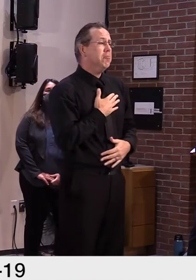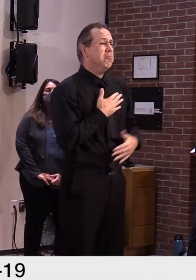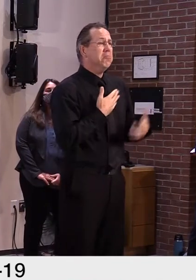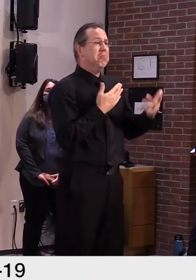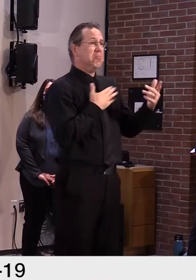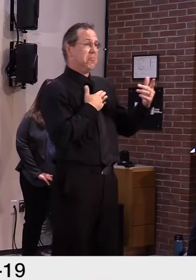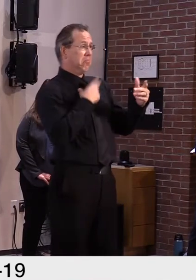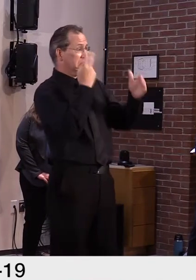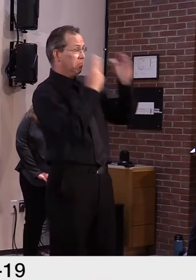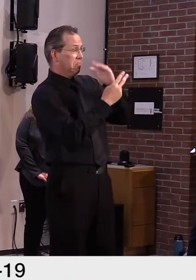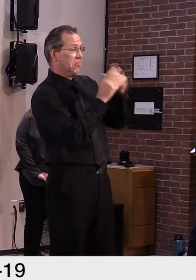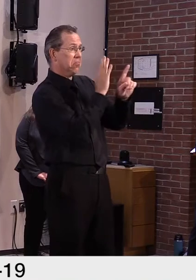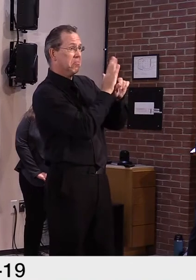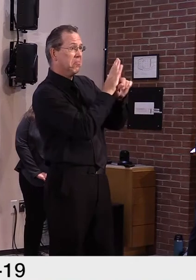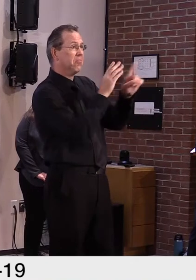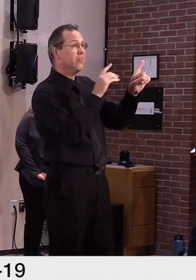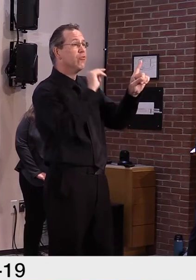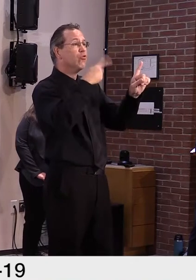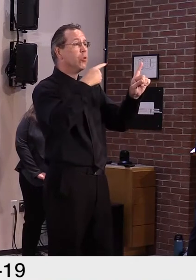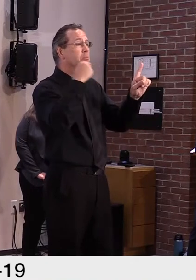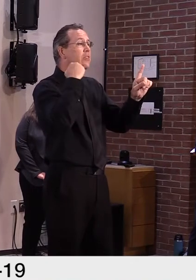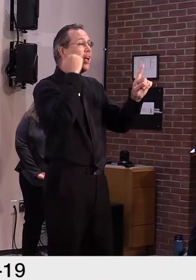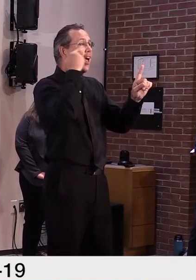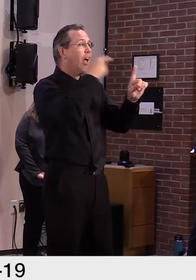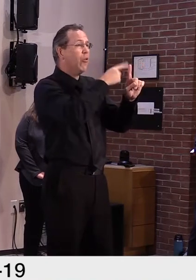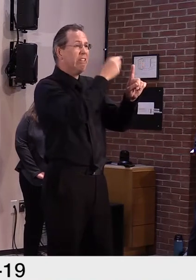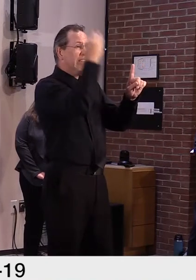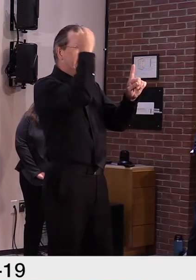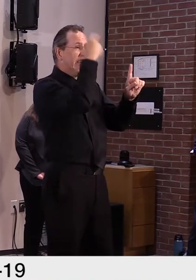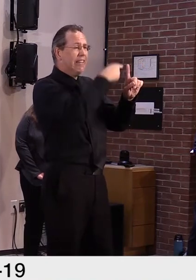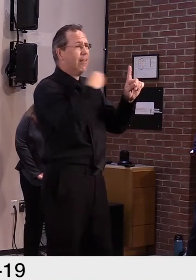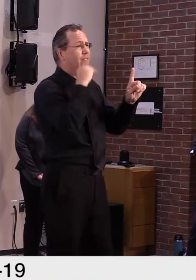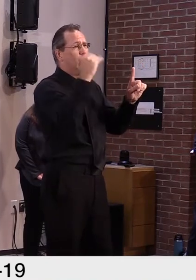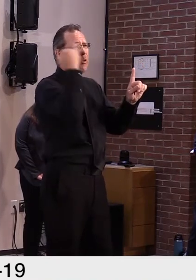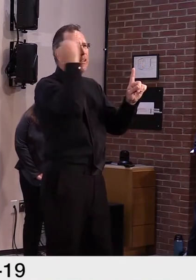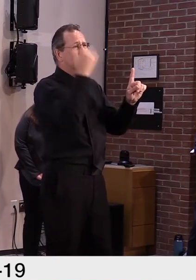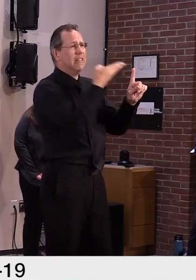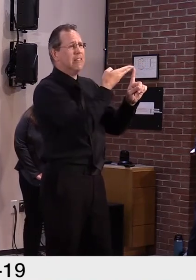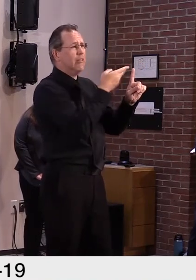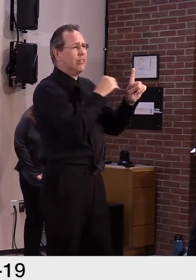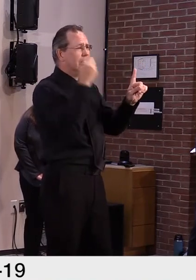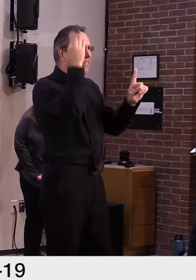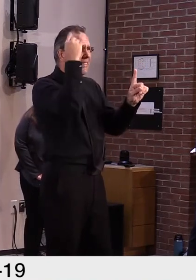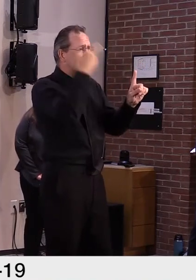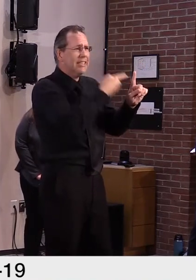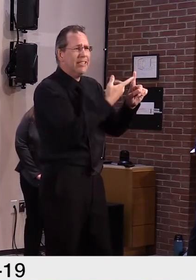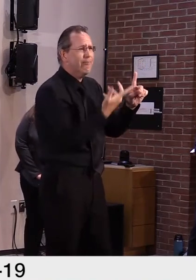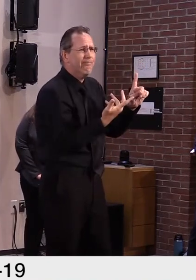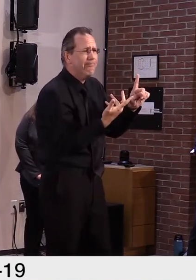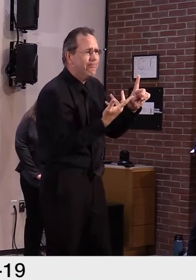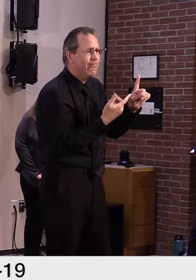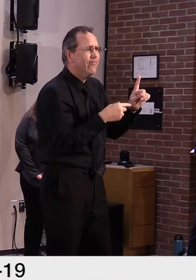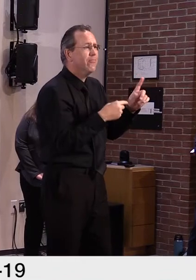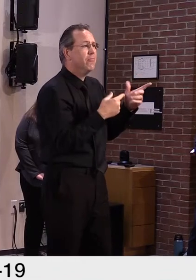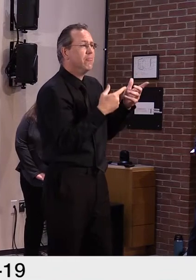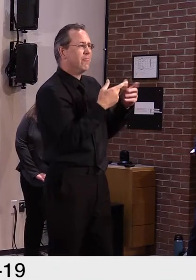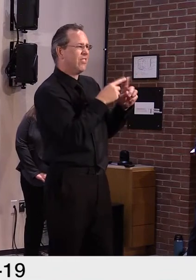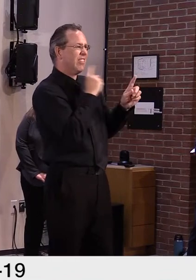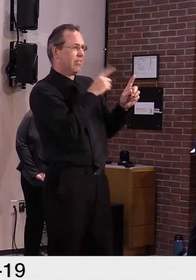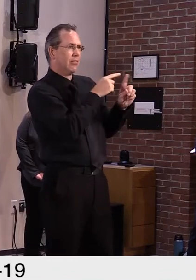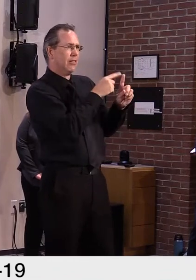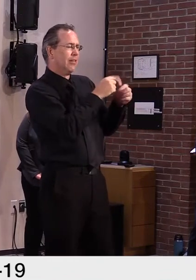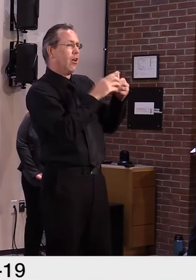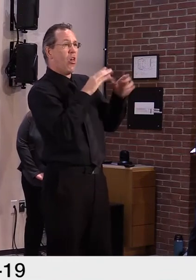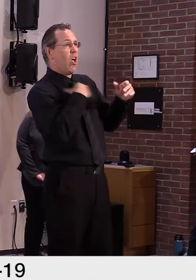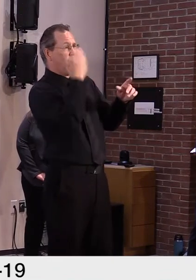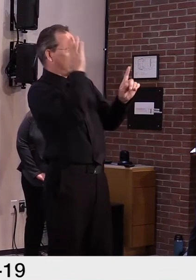whoever wins the election, and if it goes his way, there will be no transition. But we